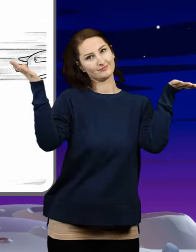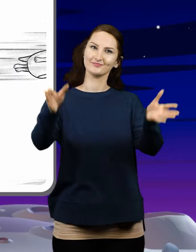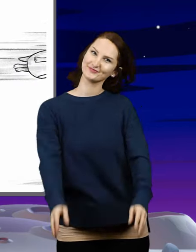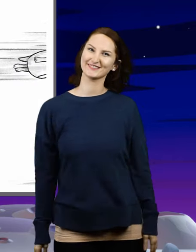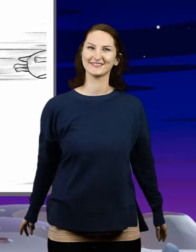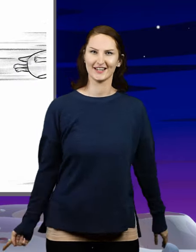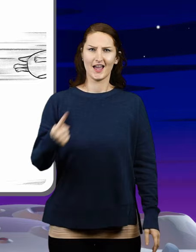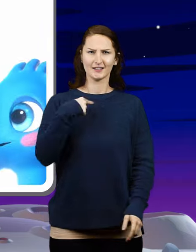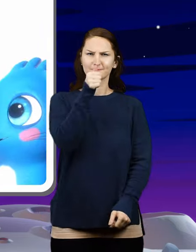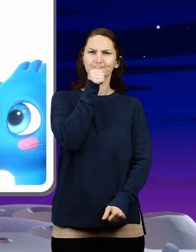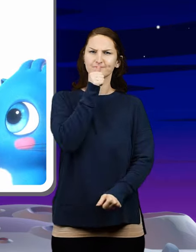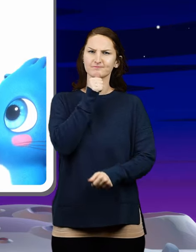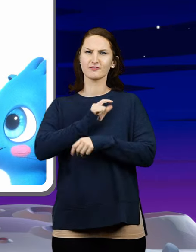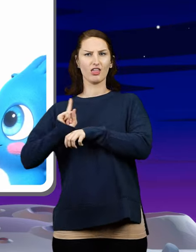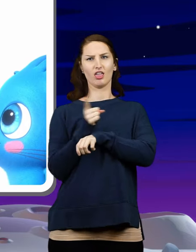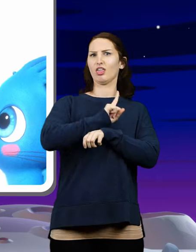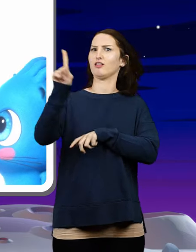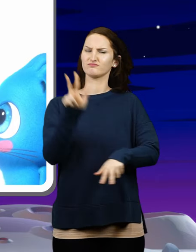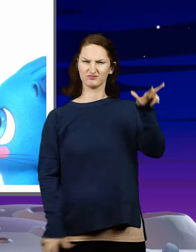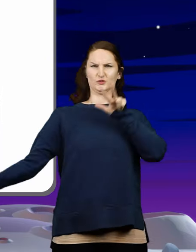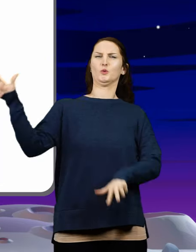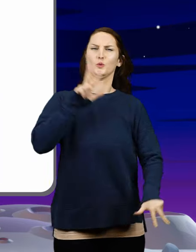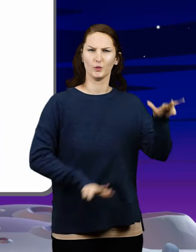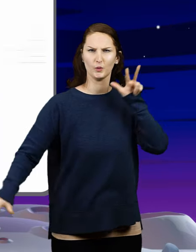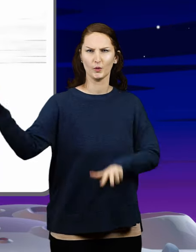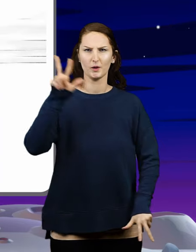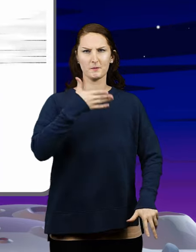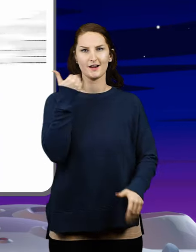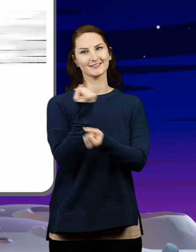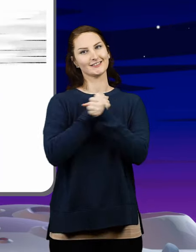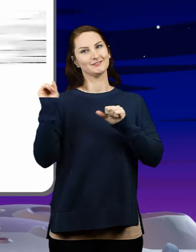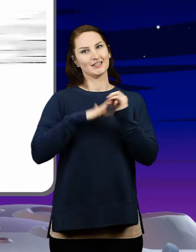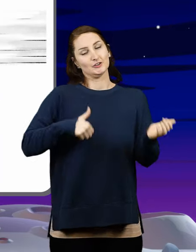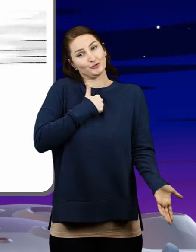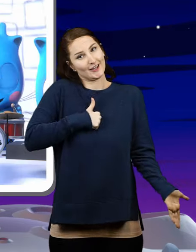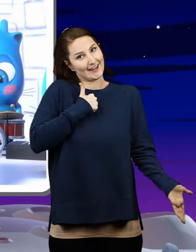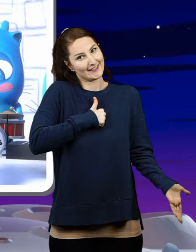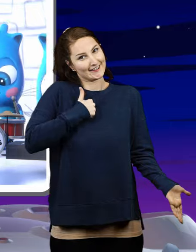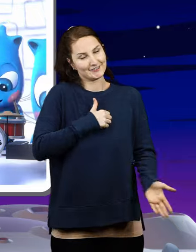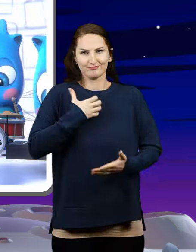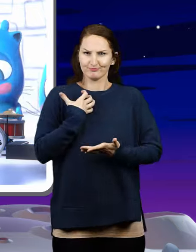away It's for better to be safe than sorry Take on